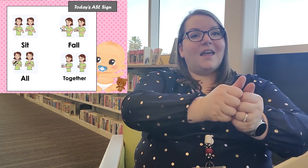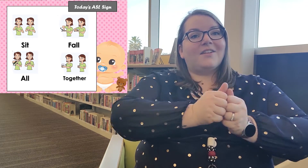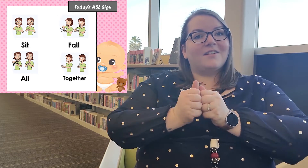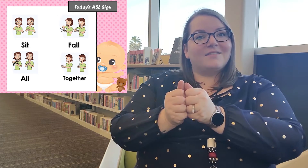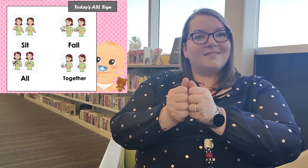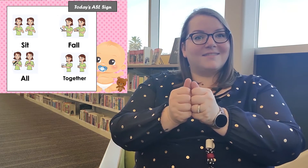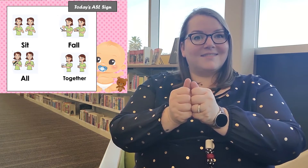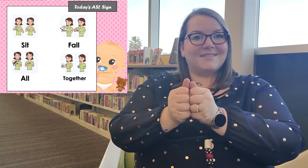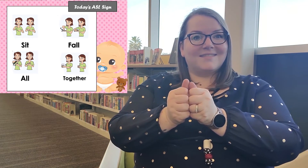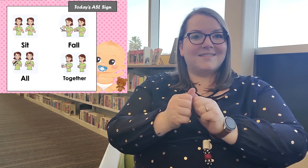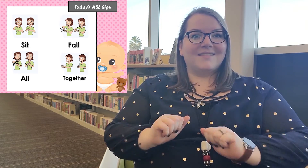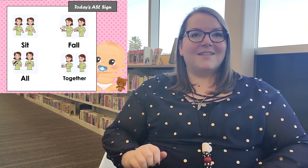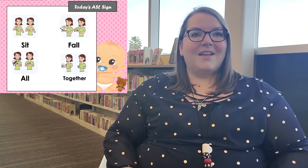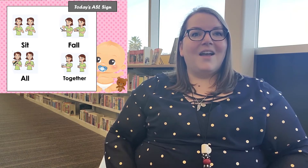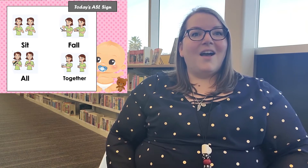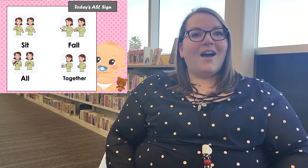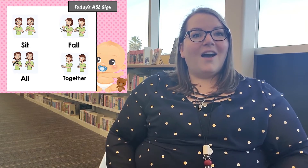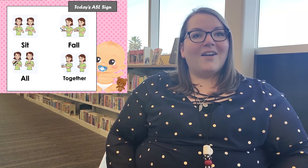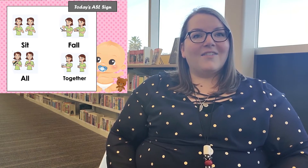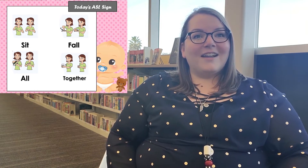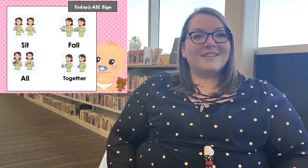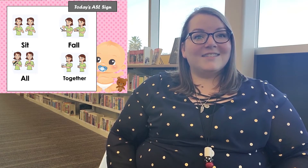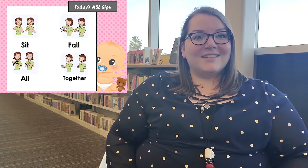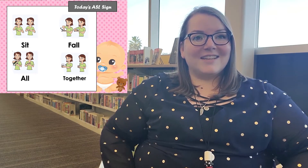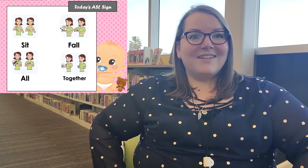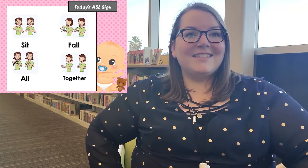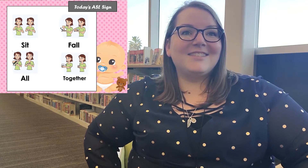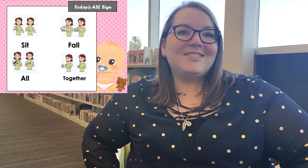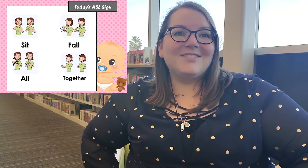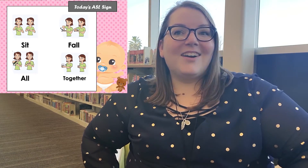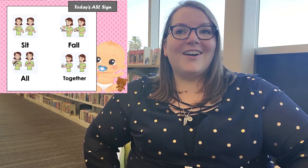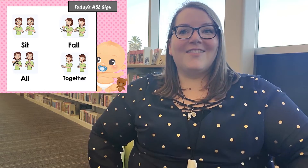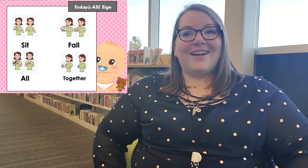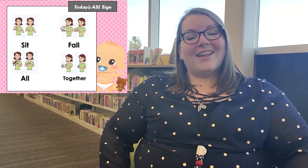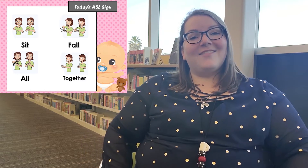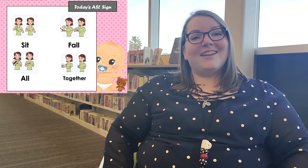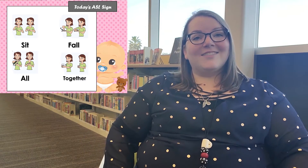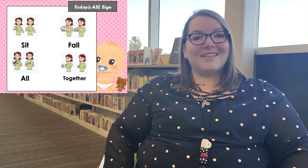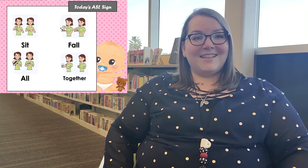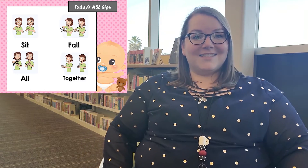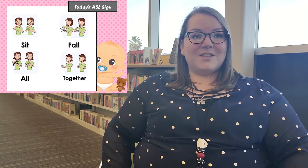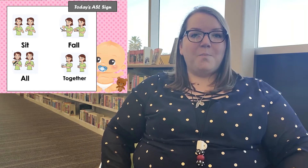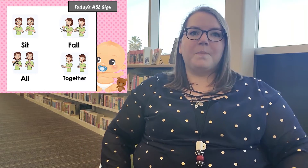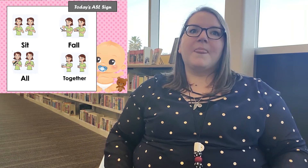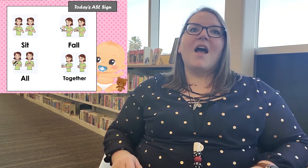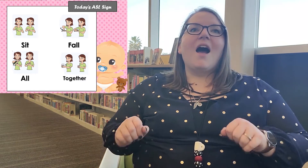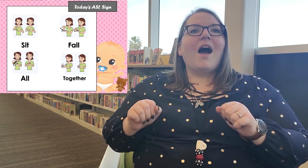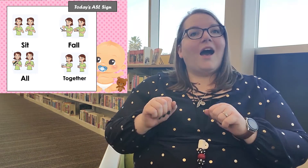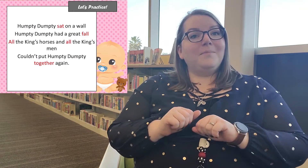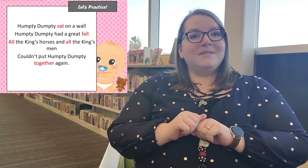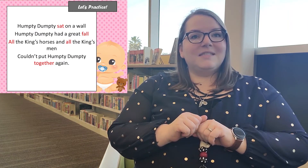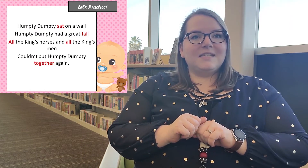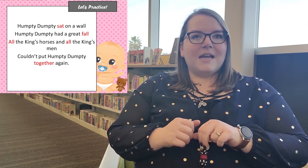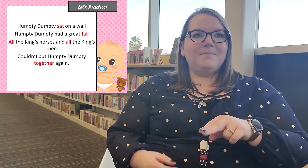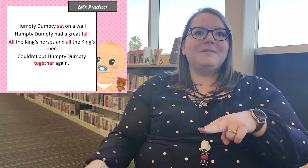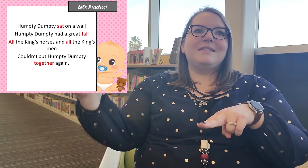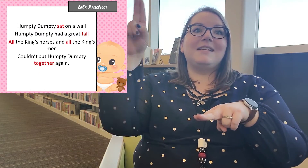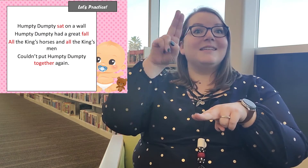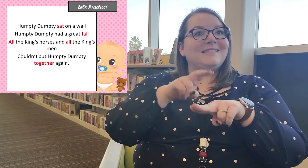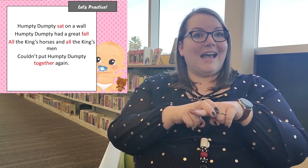all righty so let's get ready to do our rhyme and it goes like this Humpty Dumpty sat